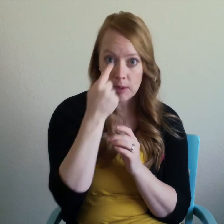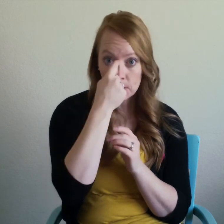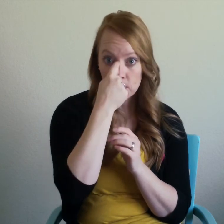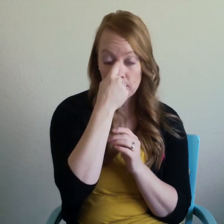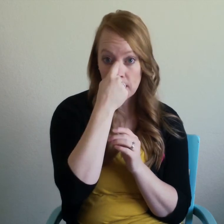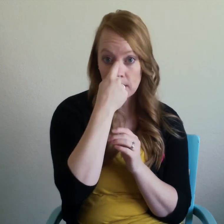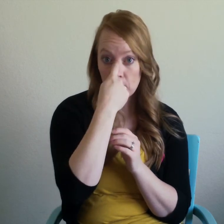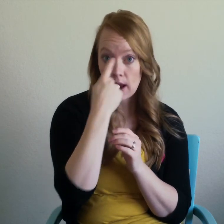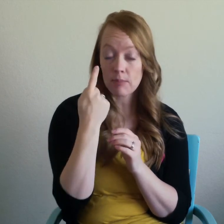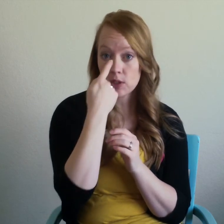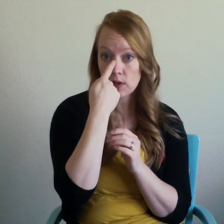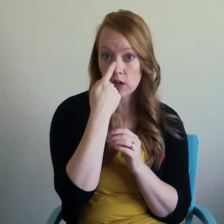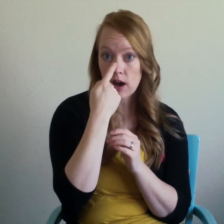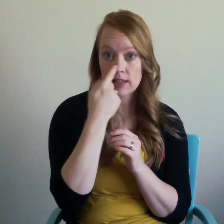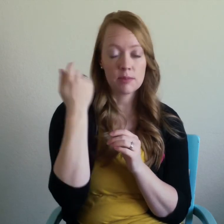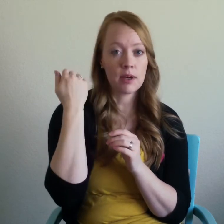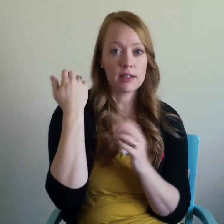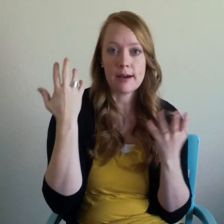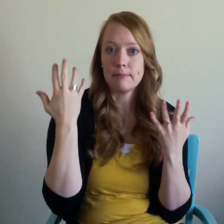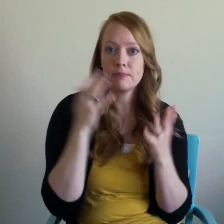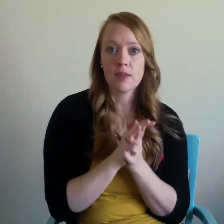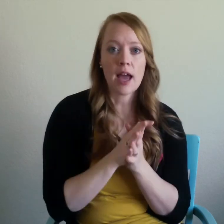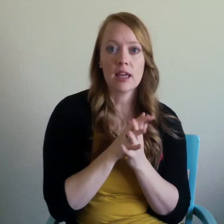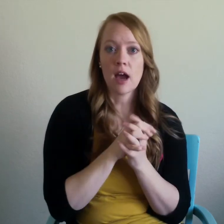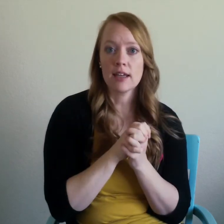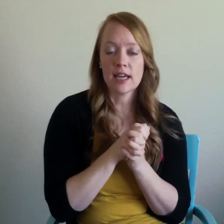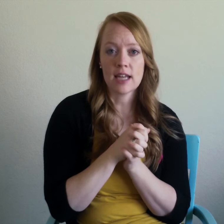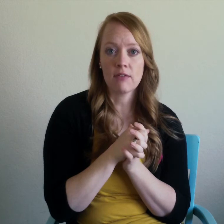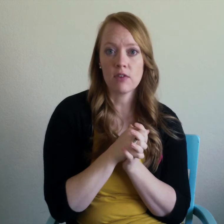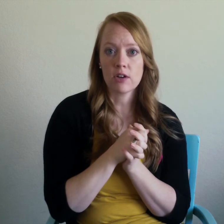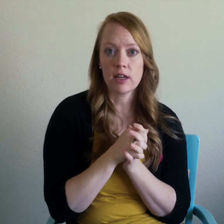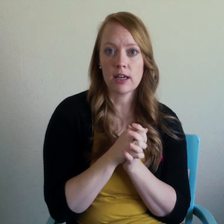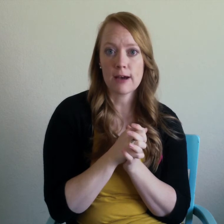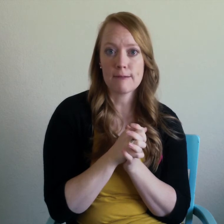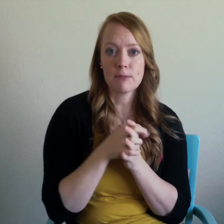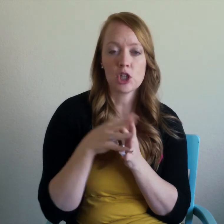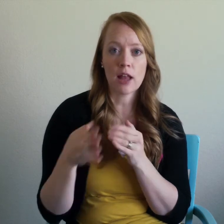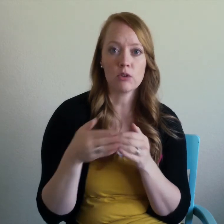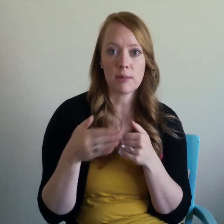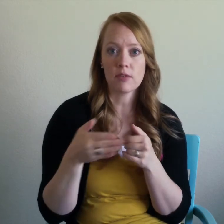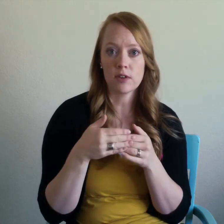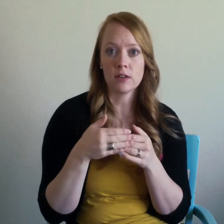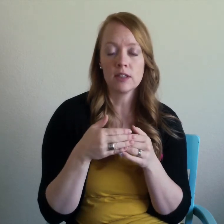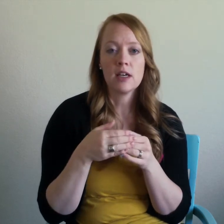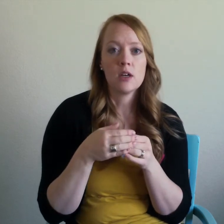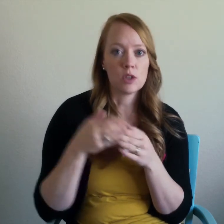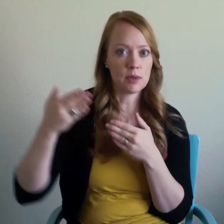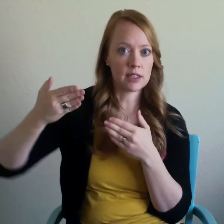of people put it maybe like right between their eyes but um i i tend to have a very um shallow depth of field which means